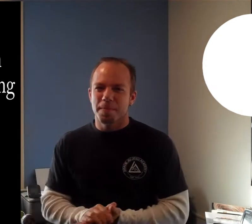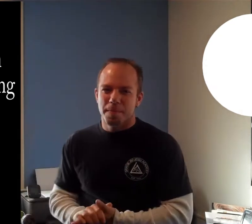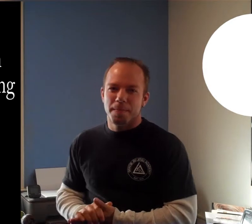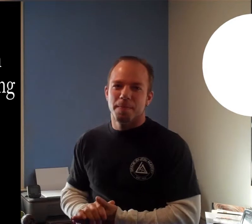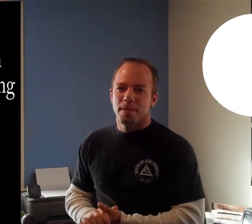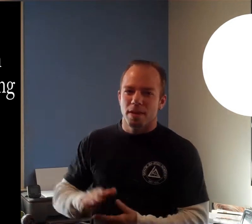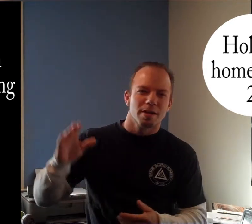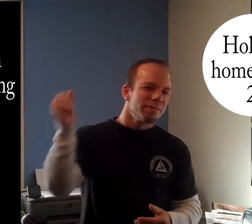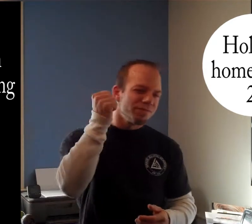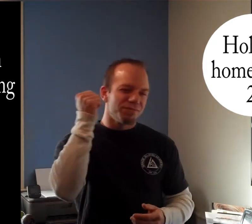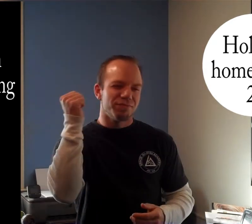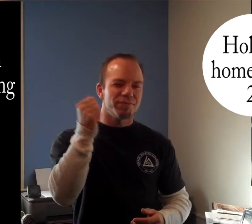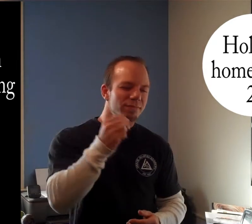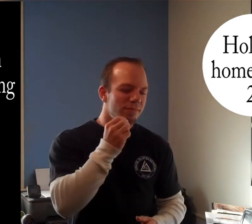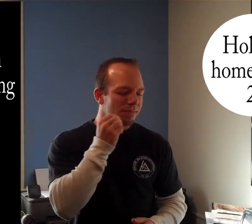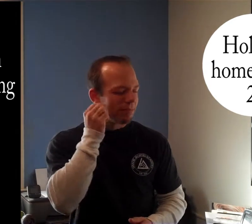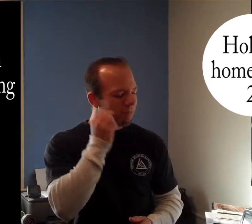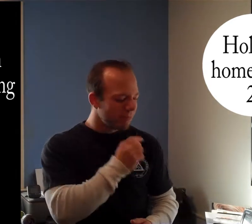Oh, just hold on. We're going home.